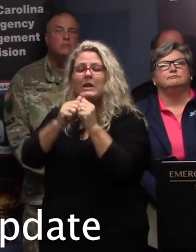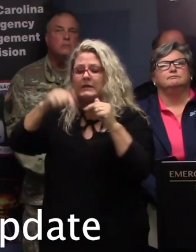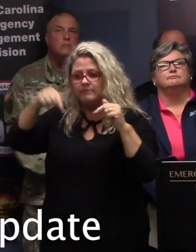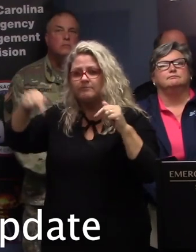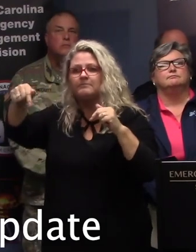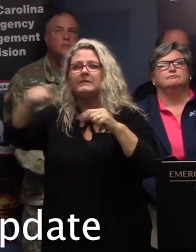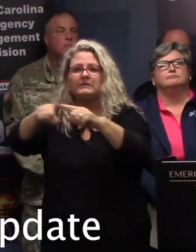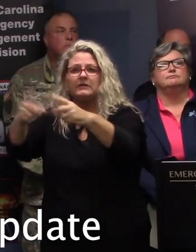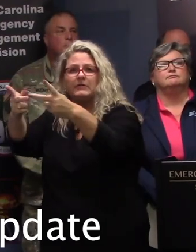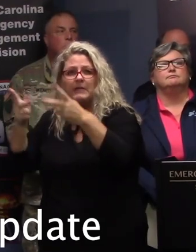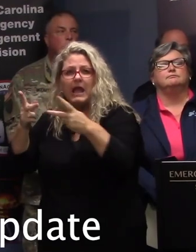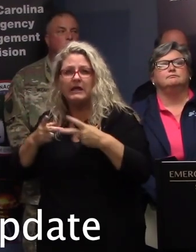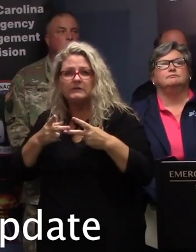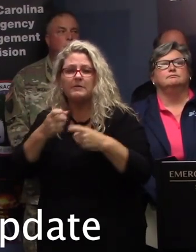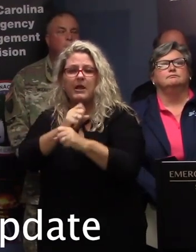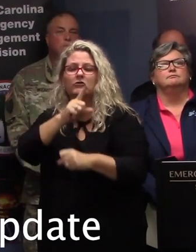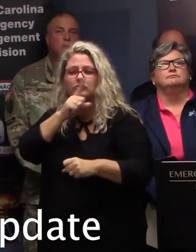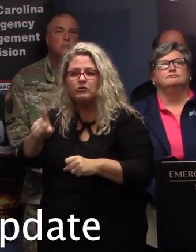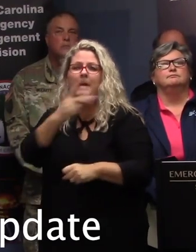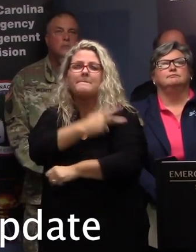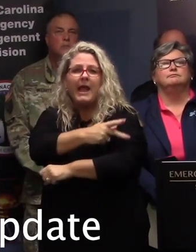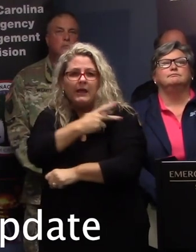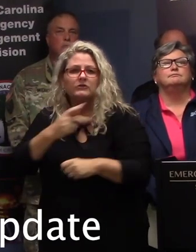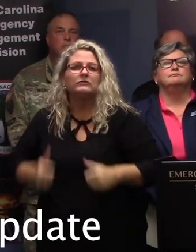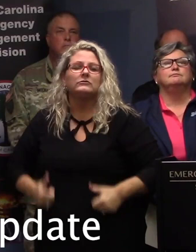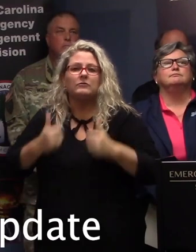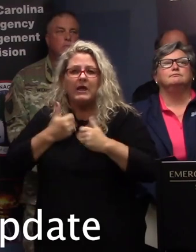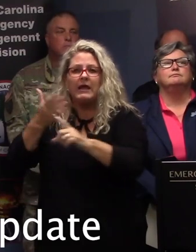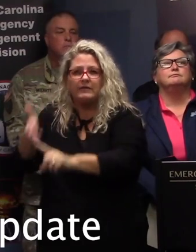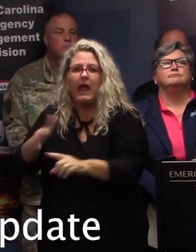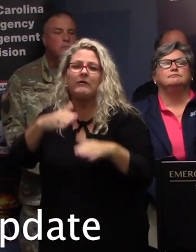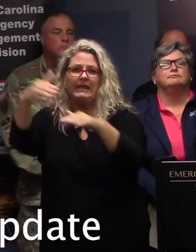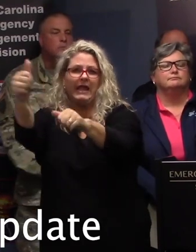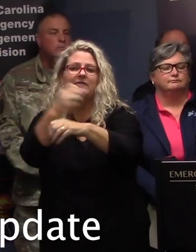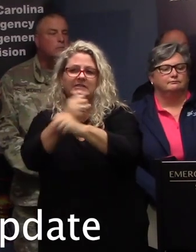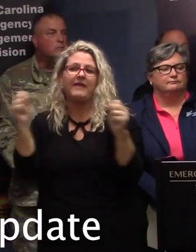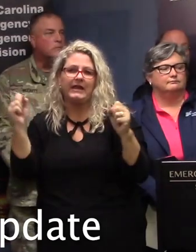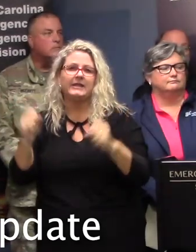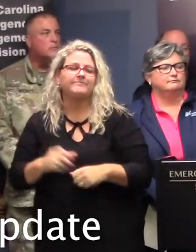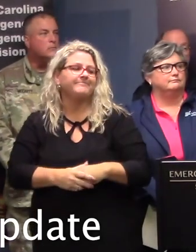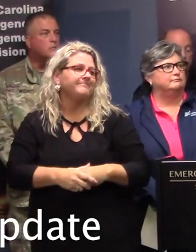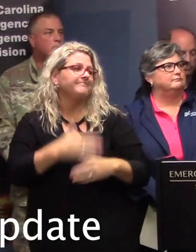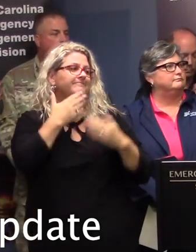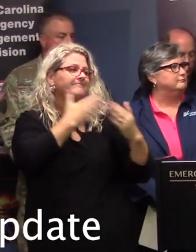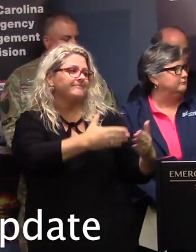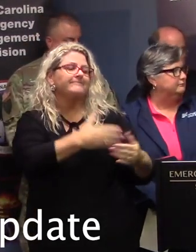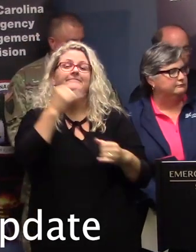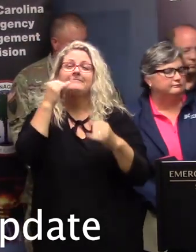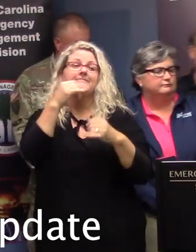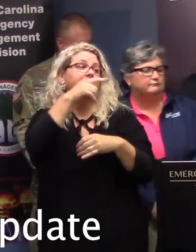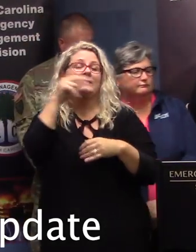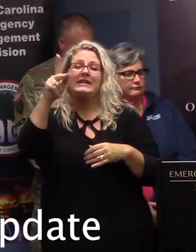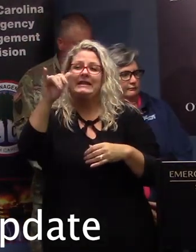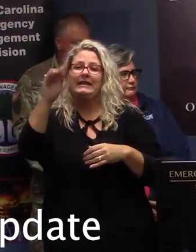evacuation of the patients and residents. Governor, thank you. Thank you, sir. Kim Stinson, Director of